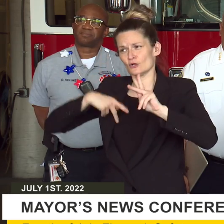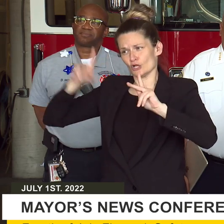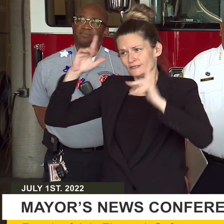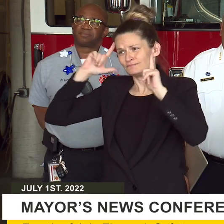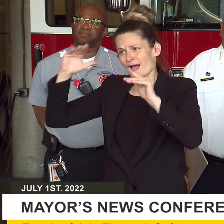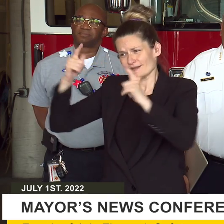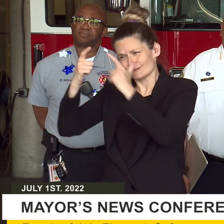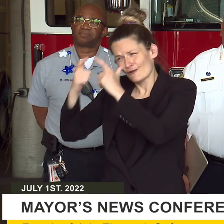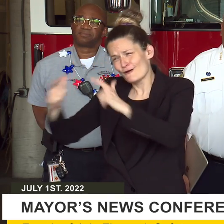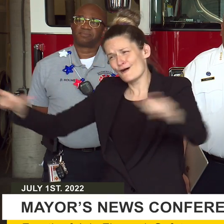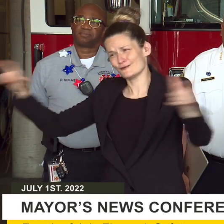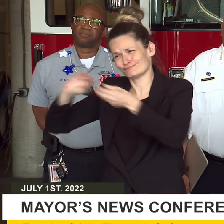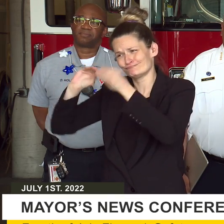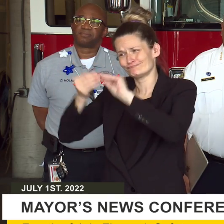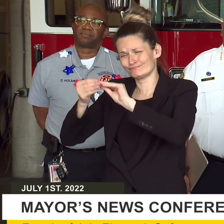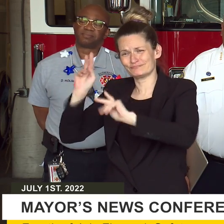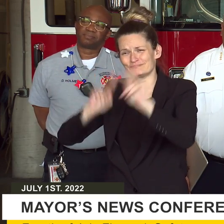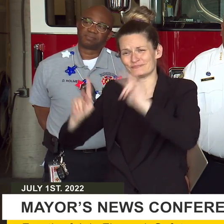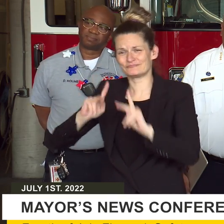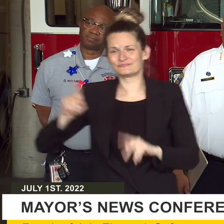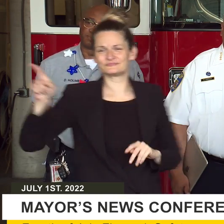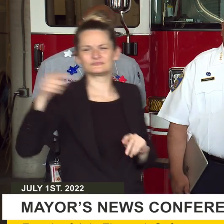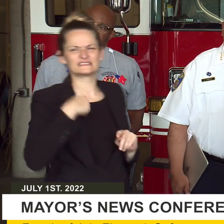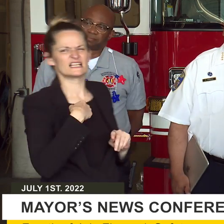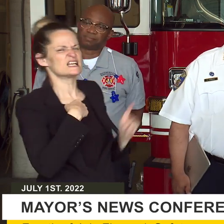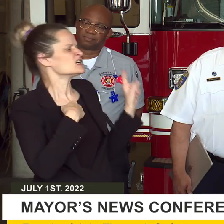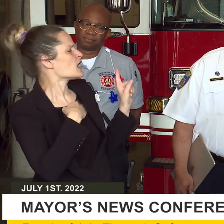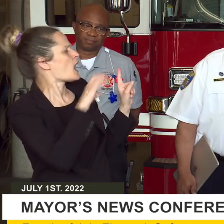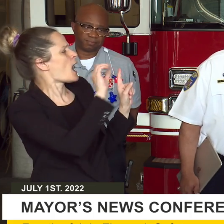enjoy themselves. Okay. A question for the commissioner.